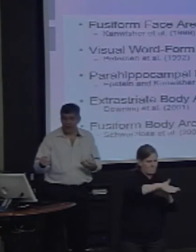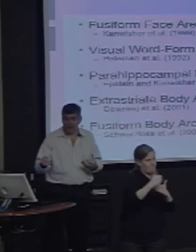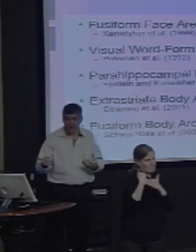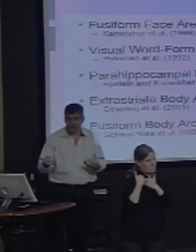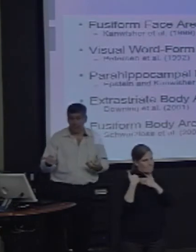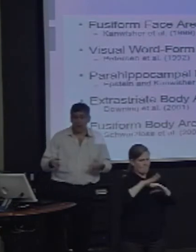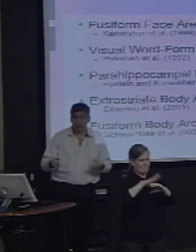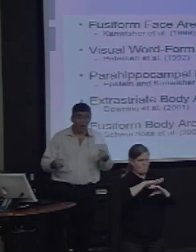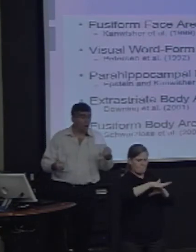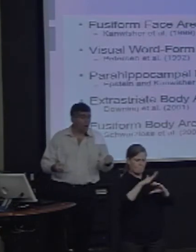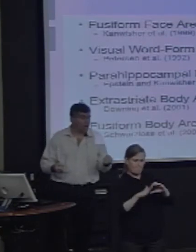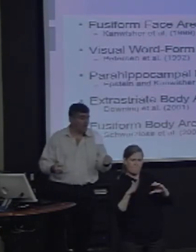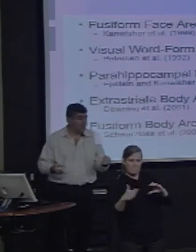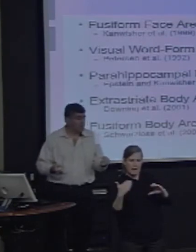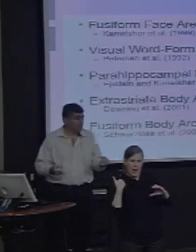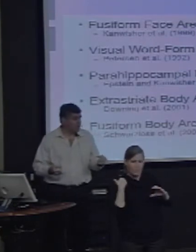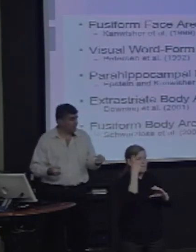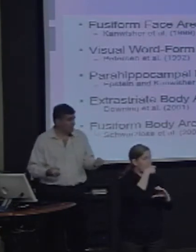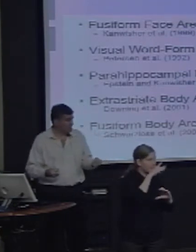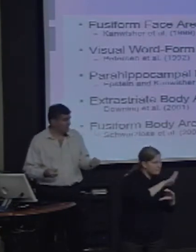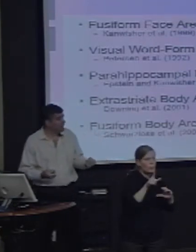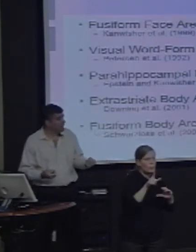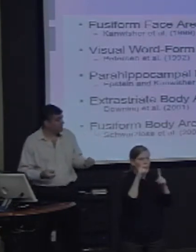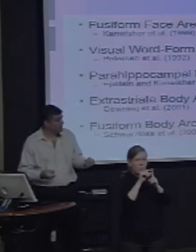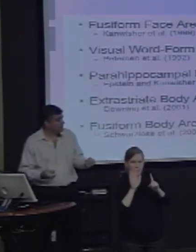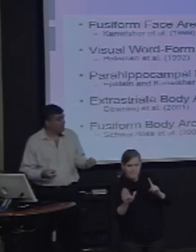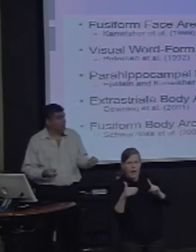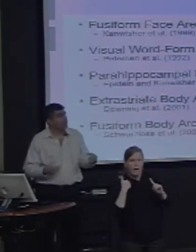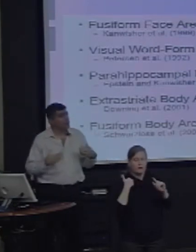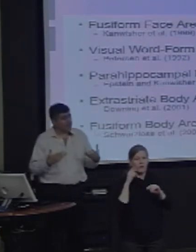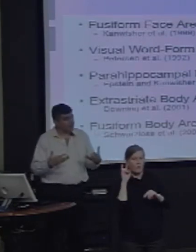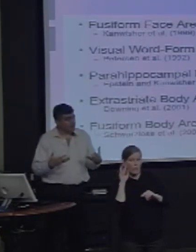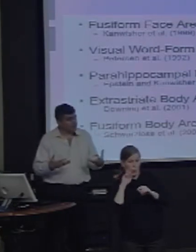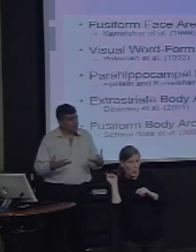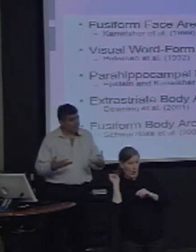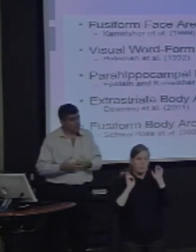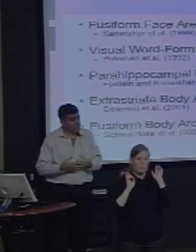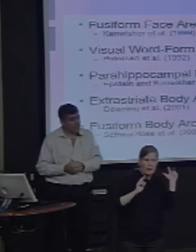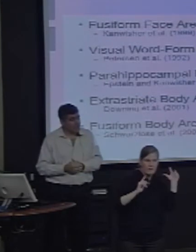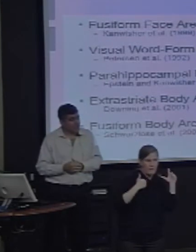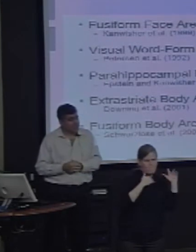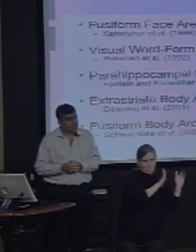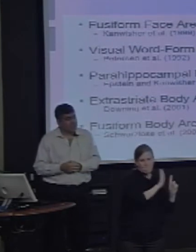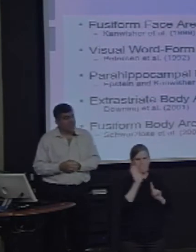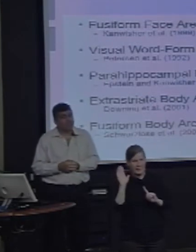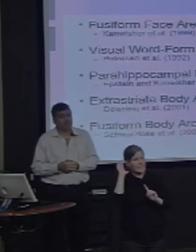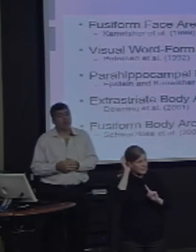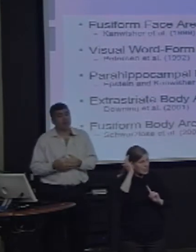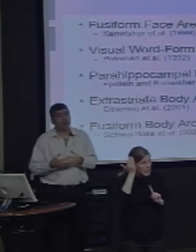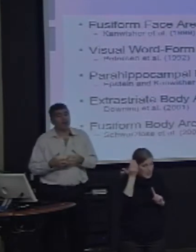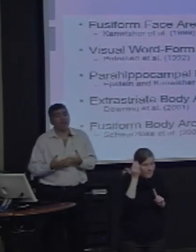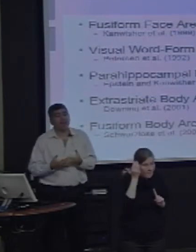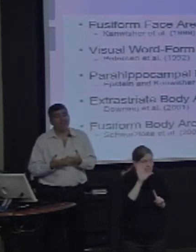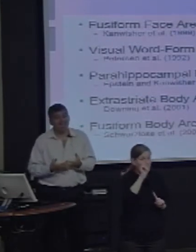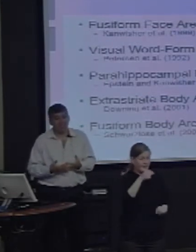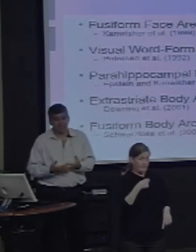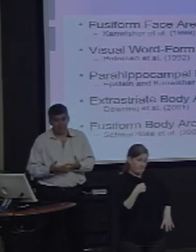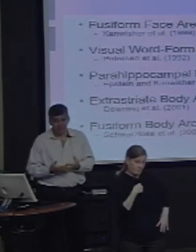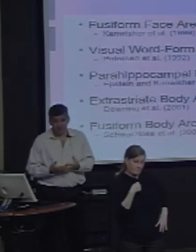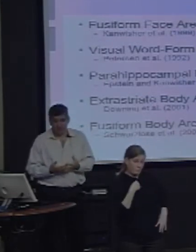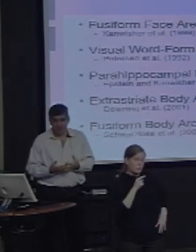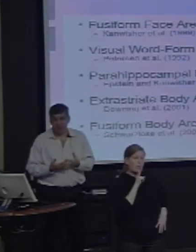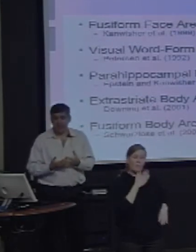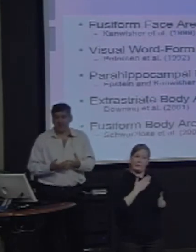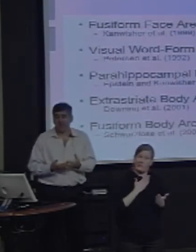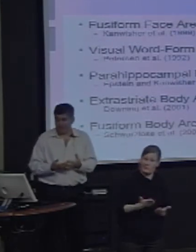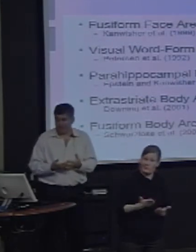in the right hemisphere, a word module in the left hemisphere. But what I'm going to try to suggest is that there are commonalities